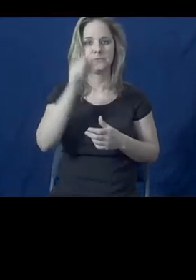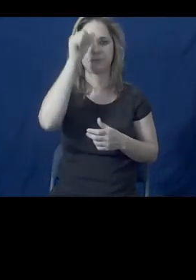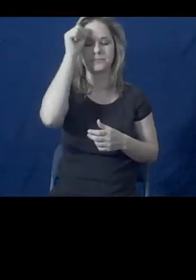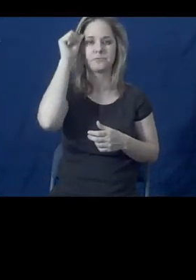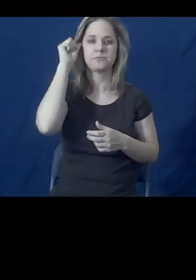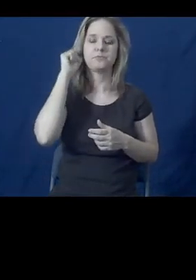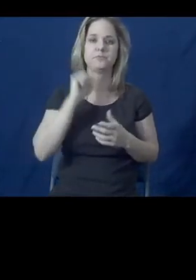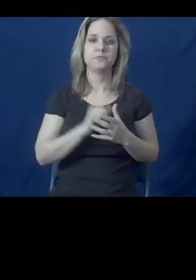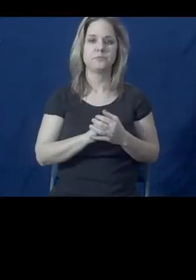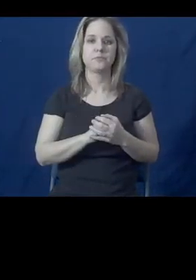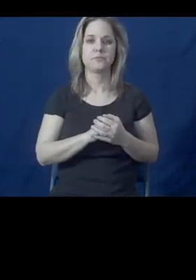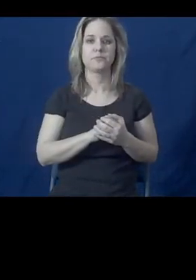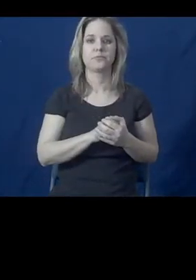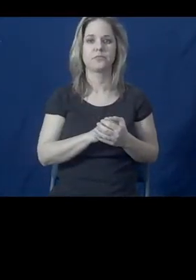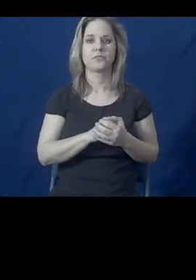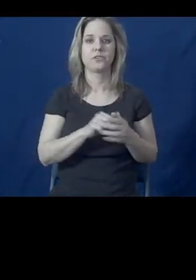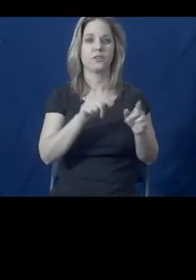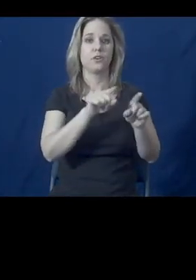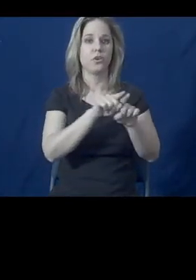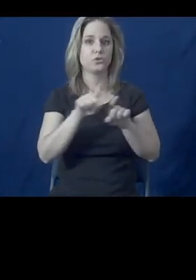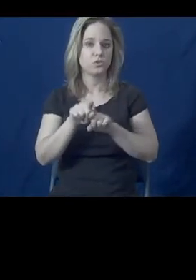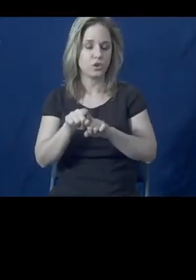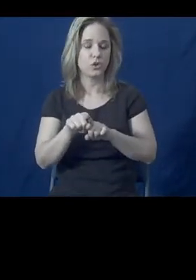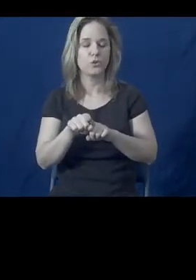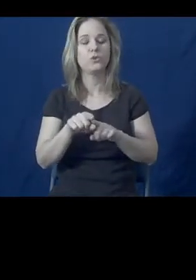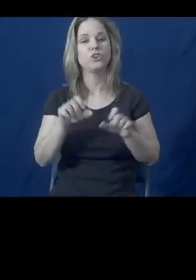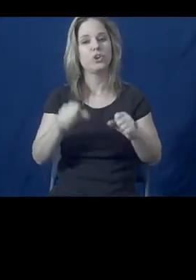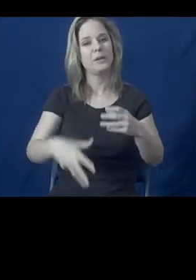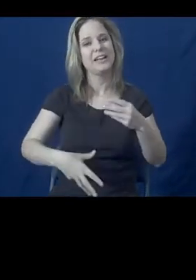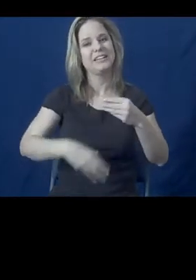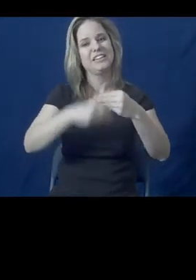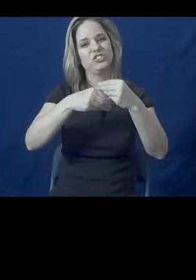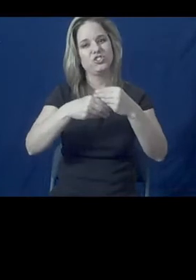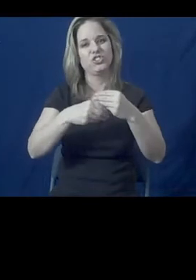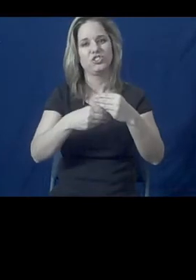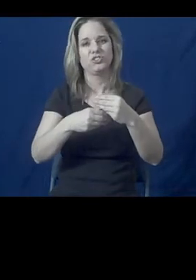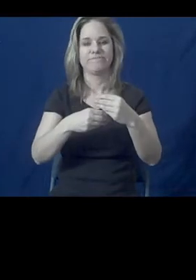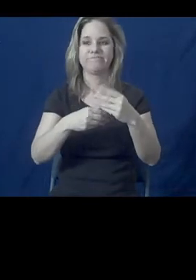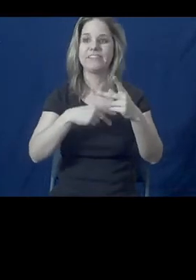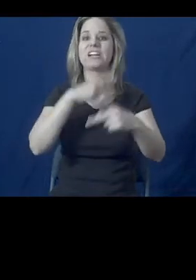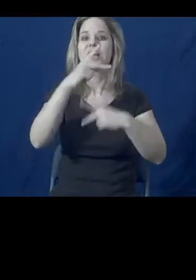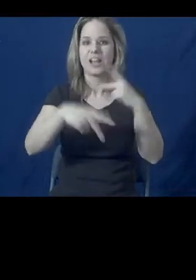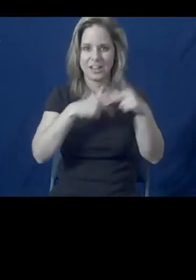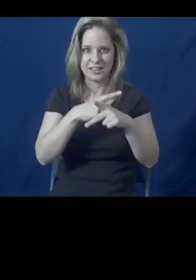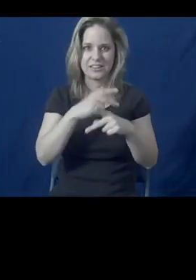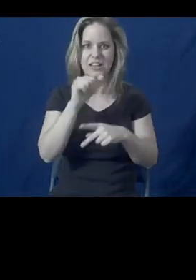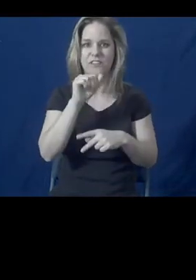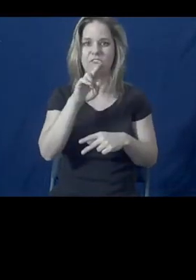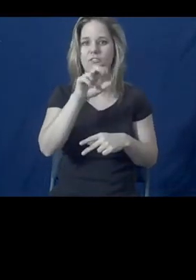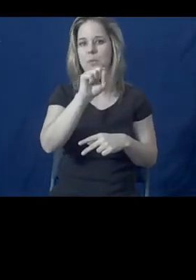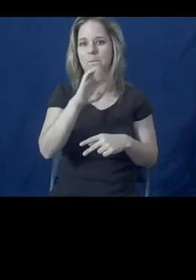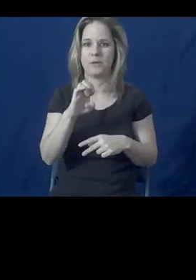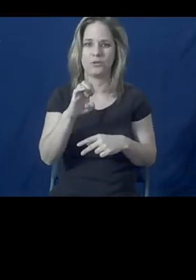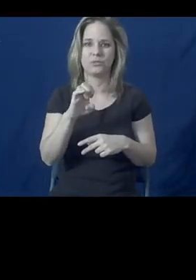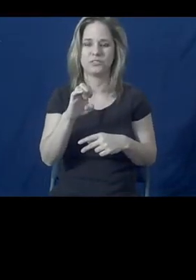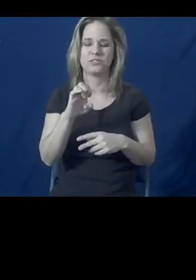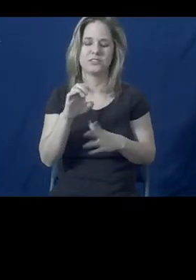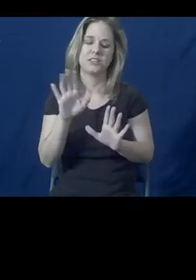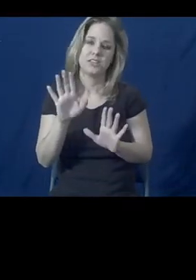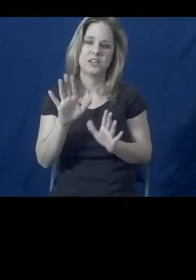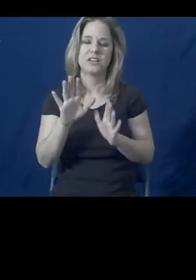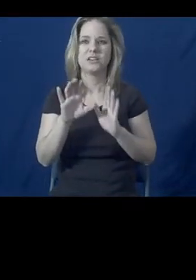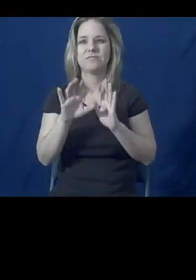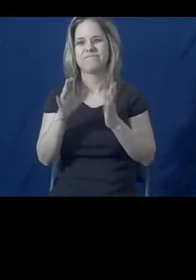And likewise face additional forms of abuse, which I won't go into specifically,